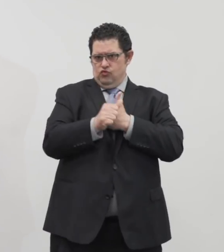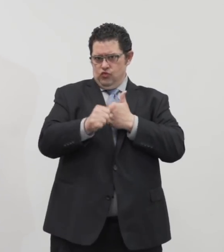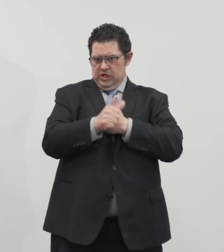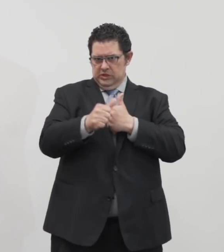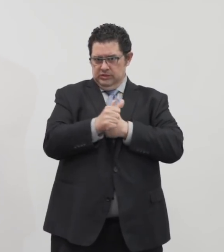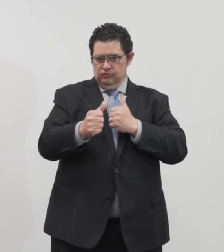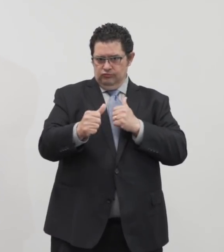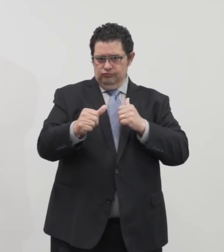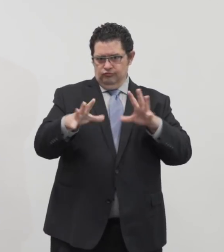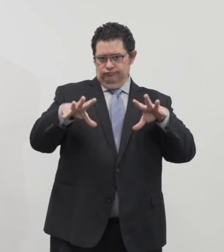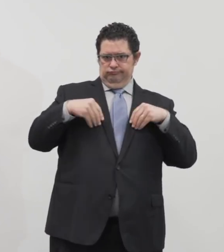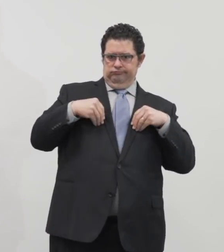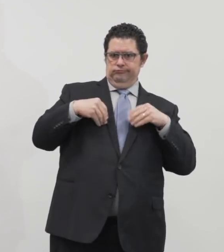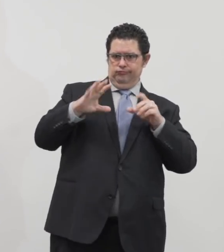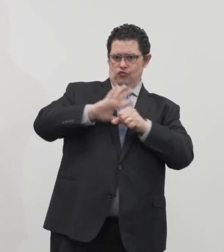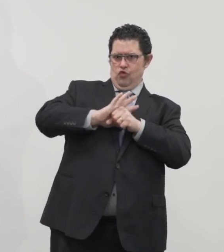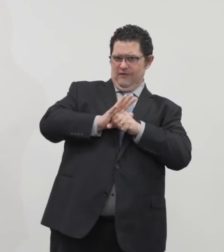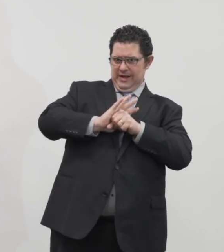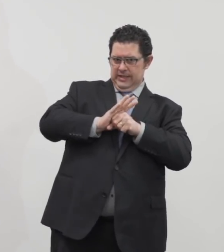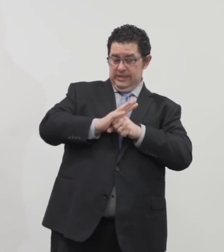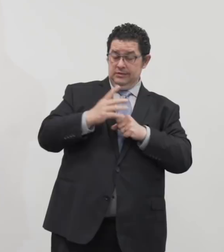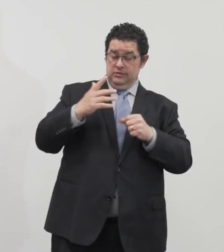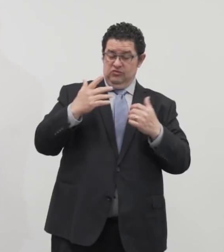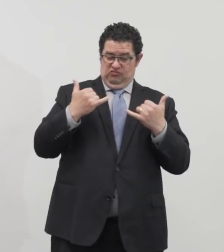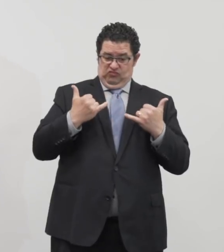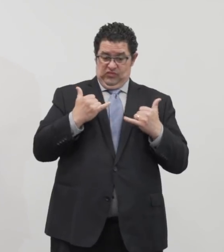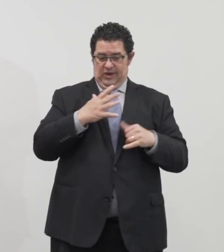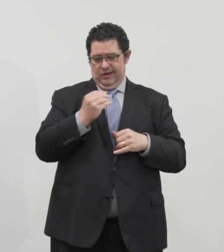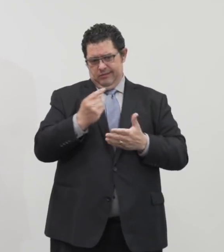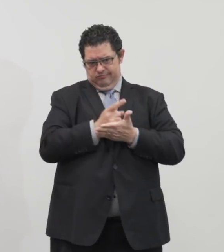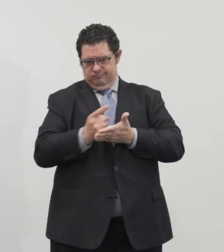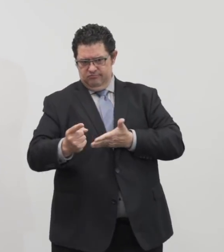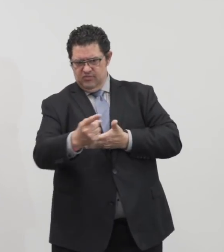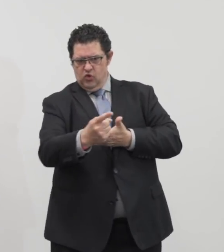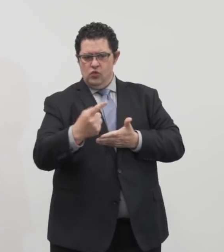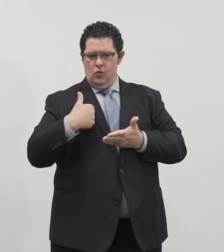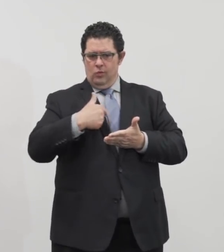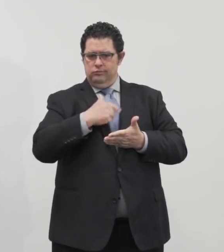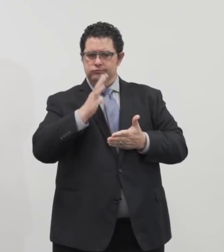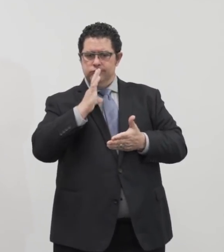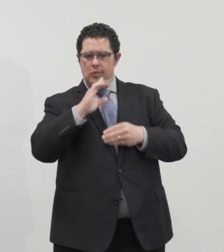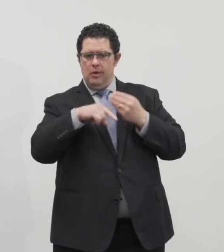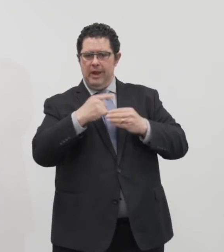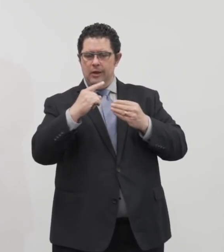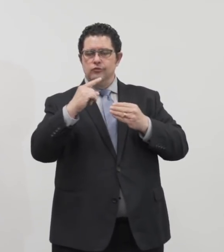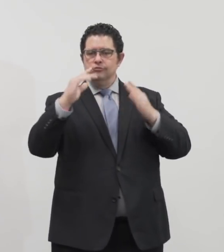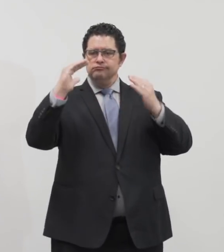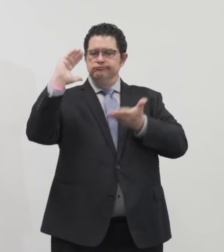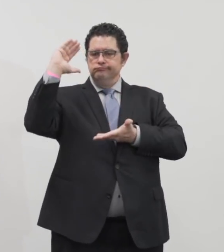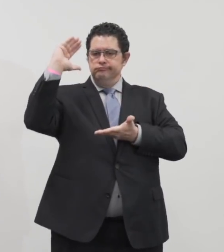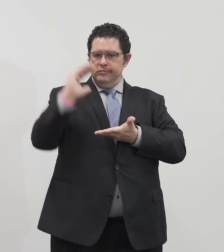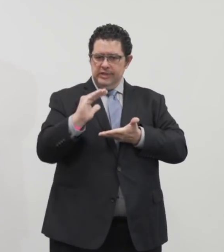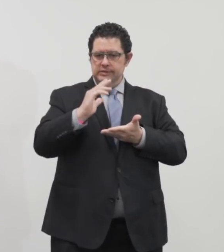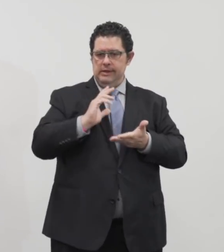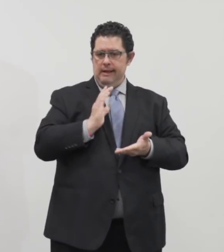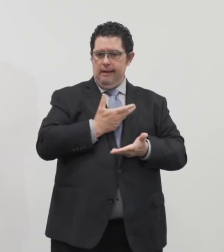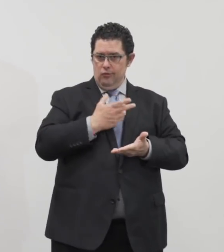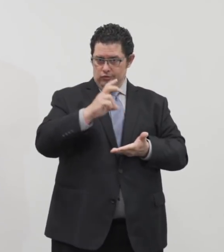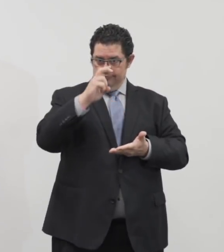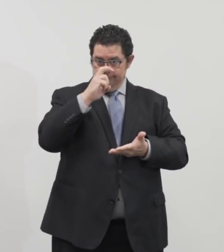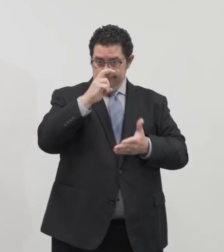We are going to talk today and over the next week about easing some of our social distancing guidelines,